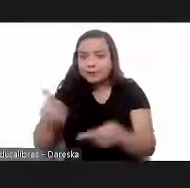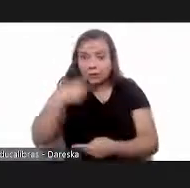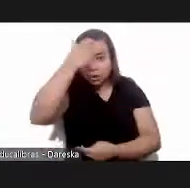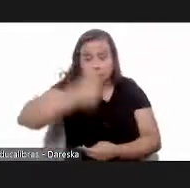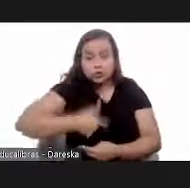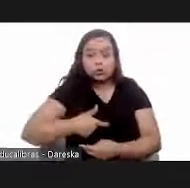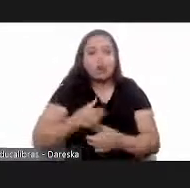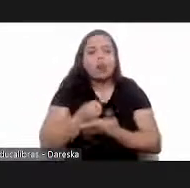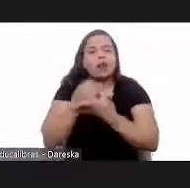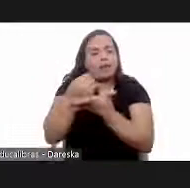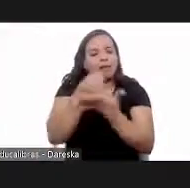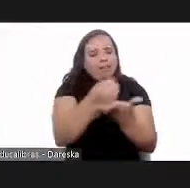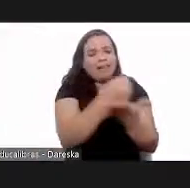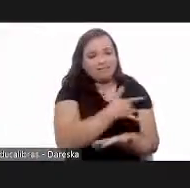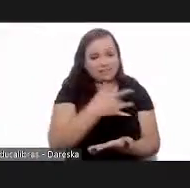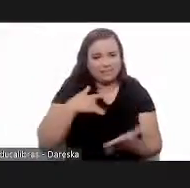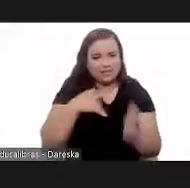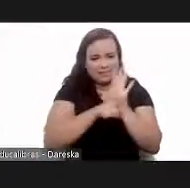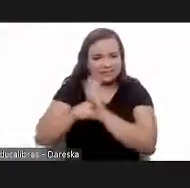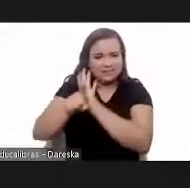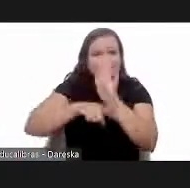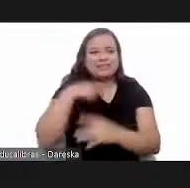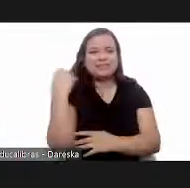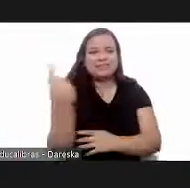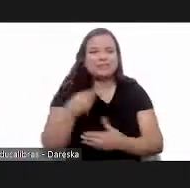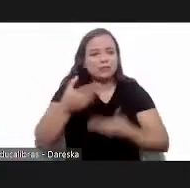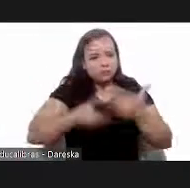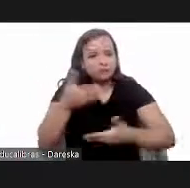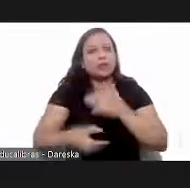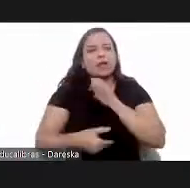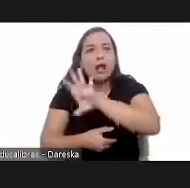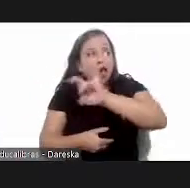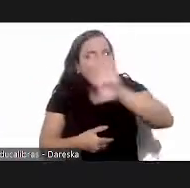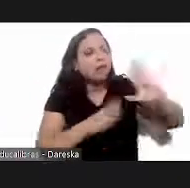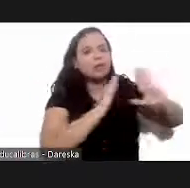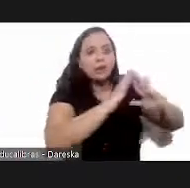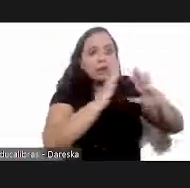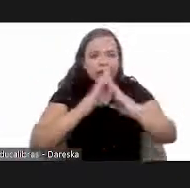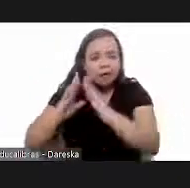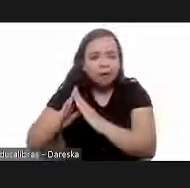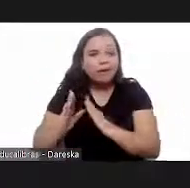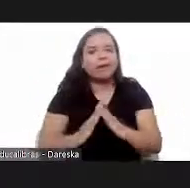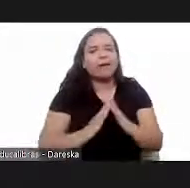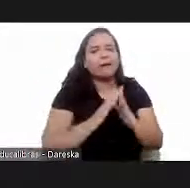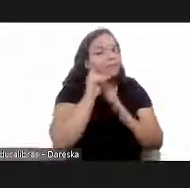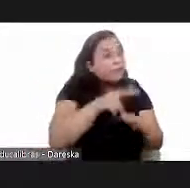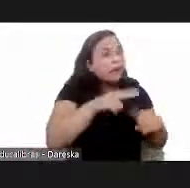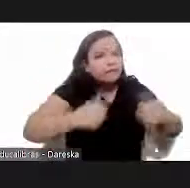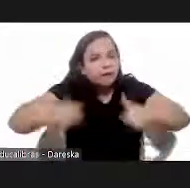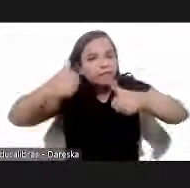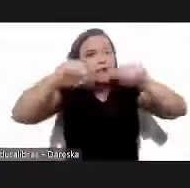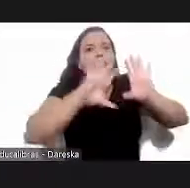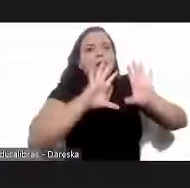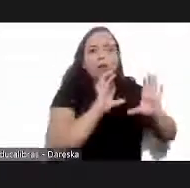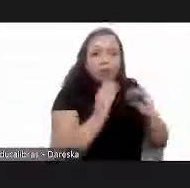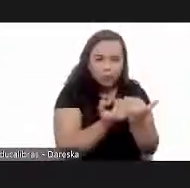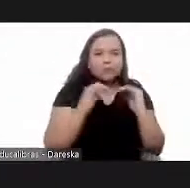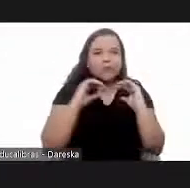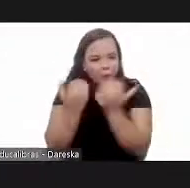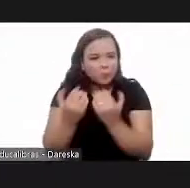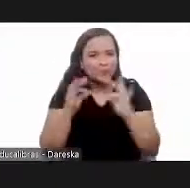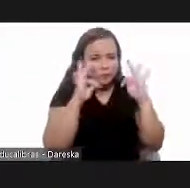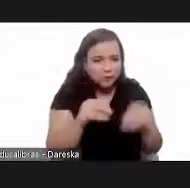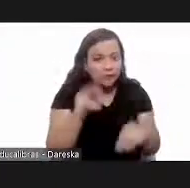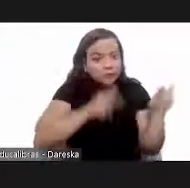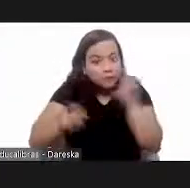the kissing bugs we are the ones who visit house by house we first do a survey the entire